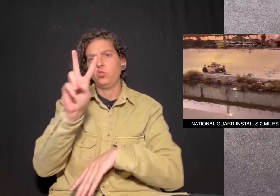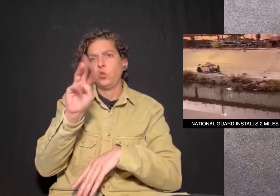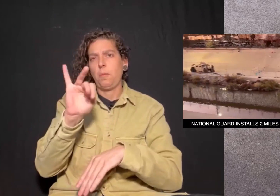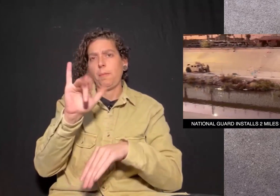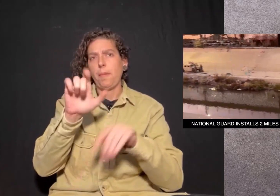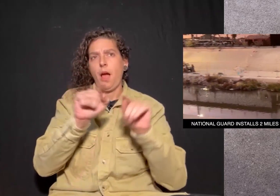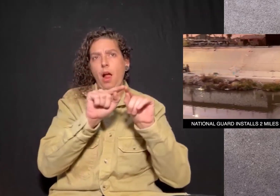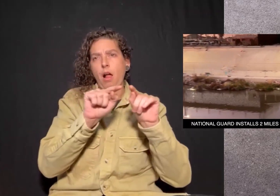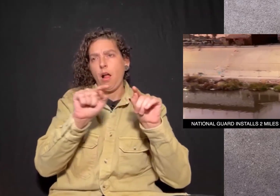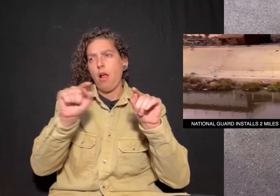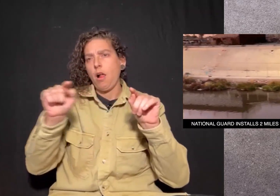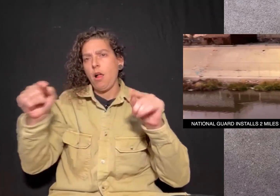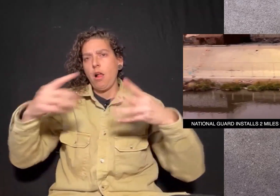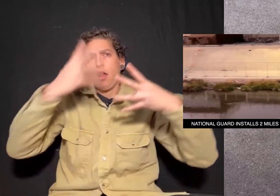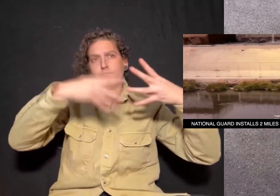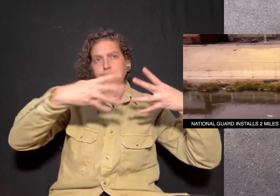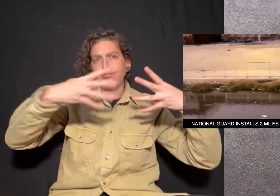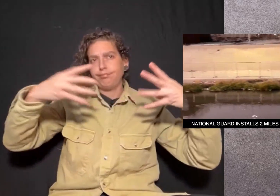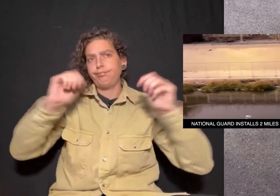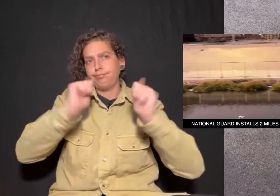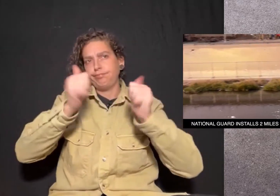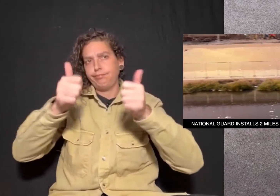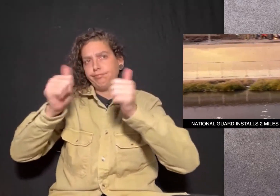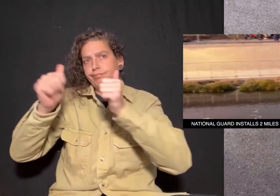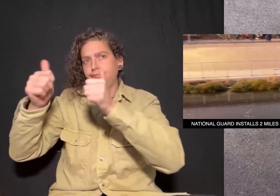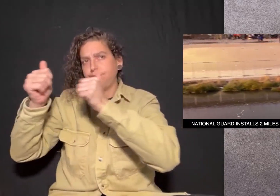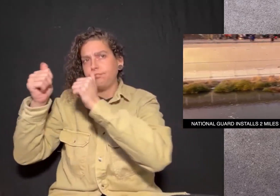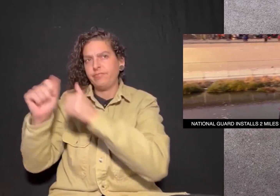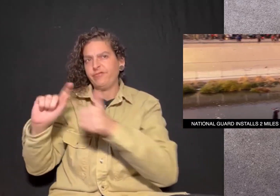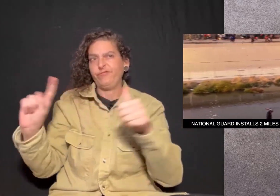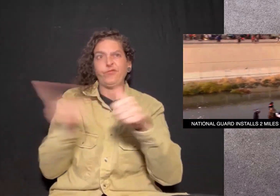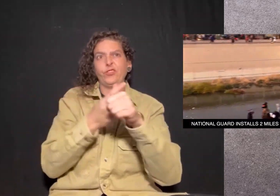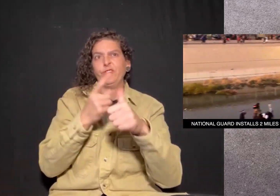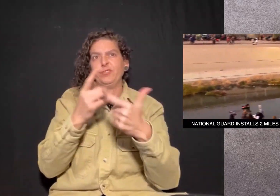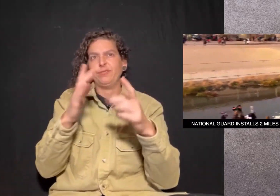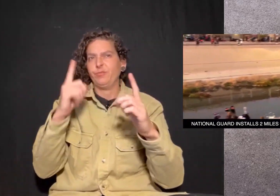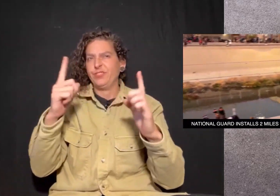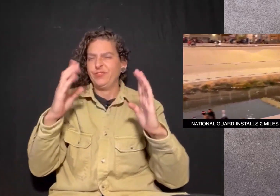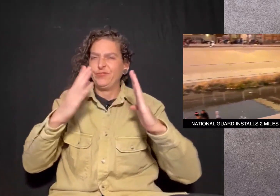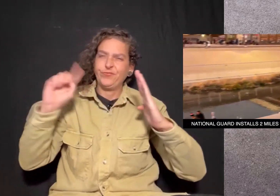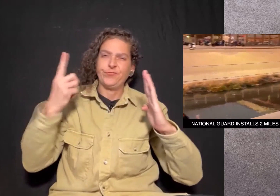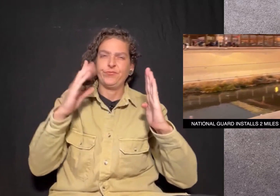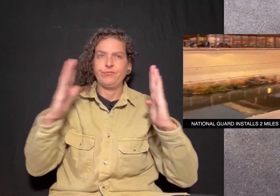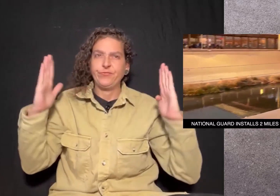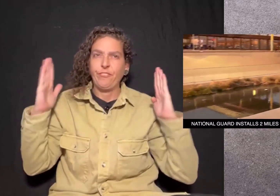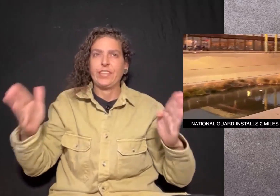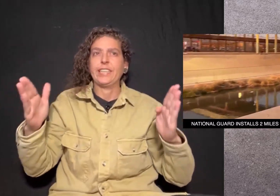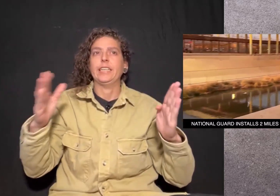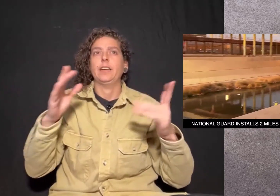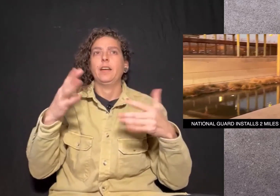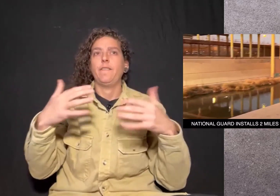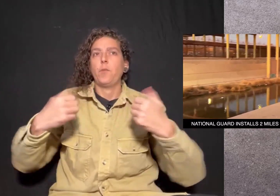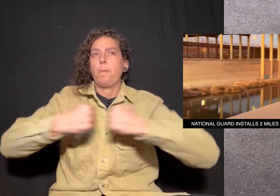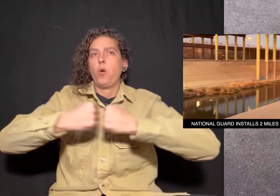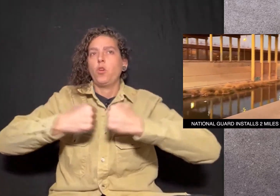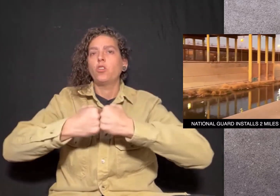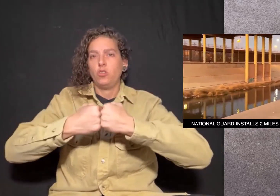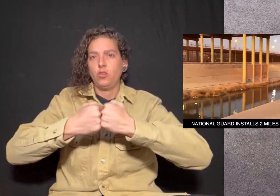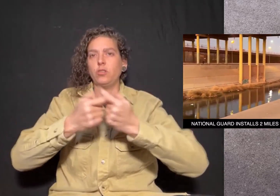the National Guard has installed over two miles of fencing since the first feet of border fencing went up in El